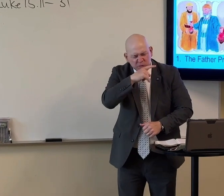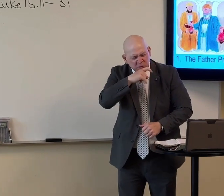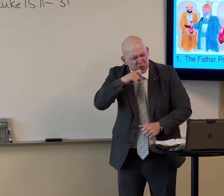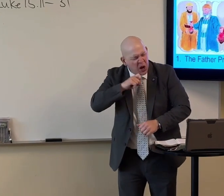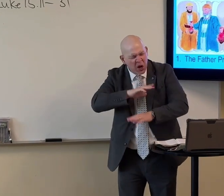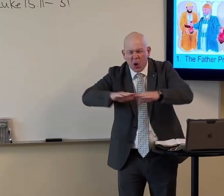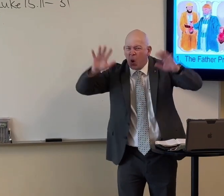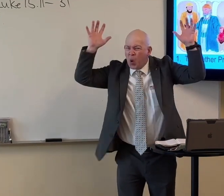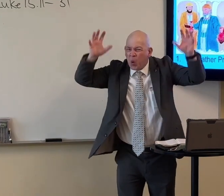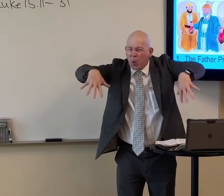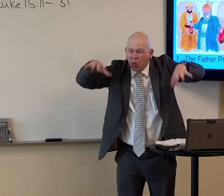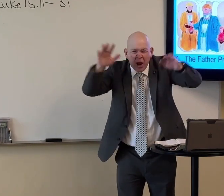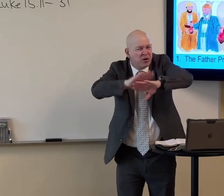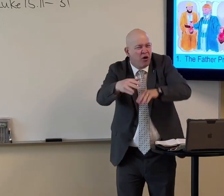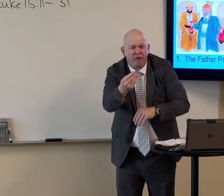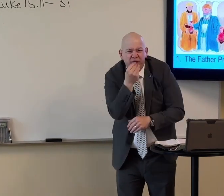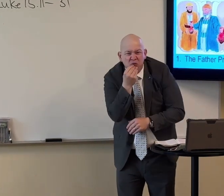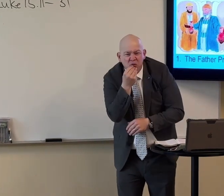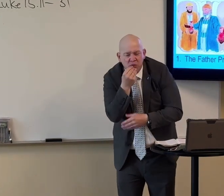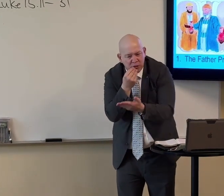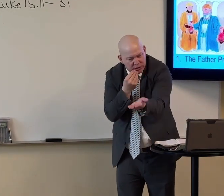he began to be in want.